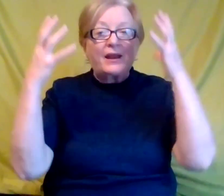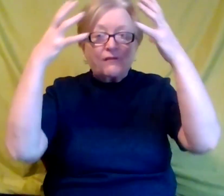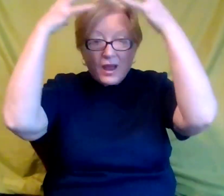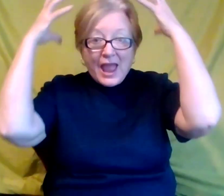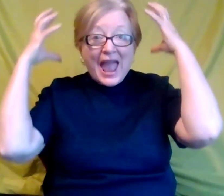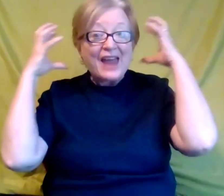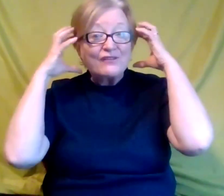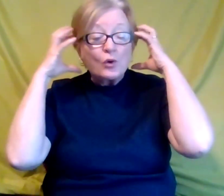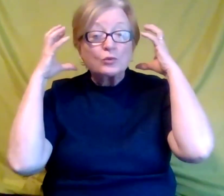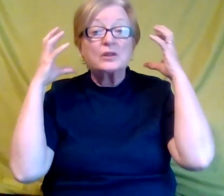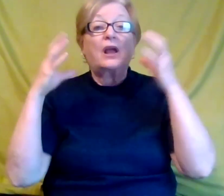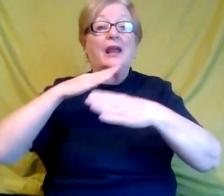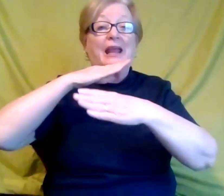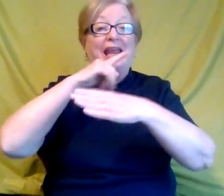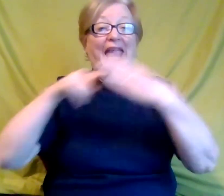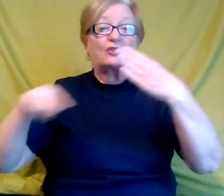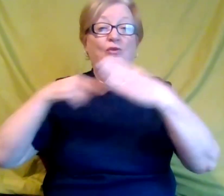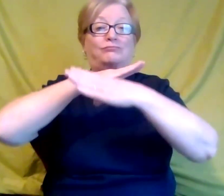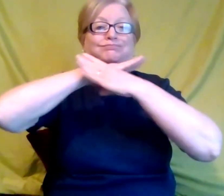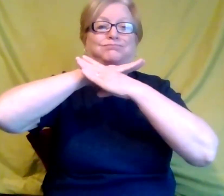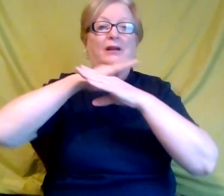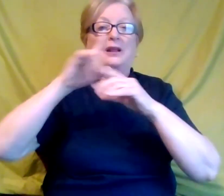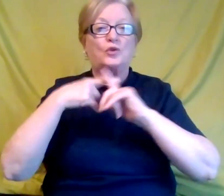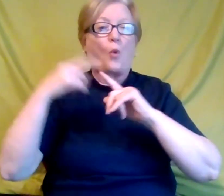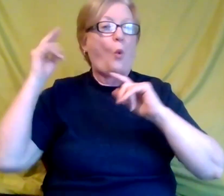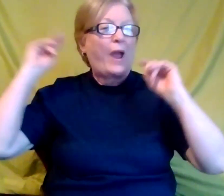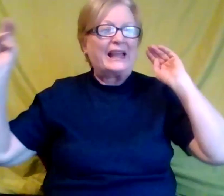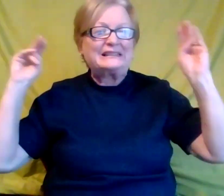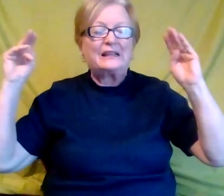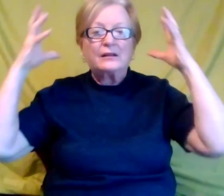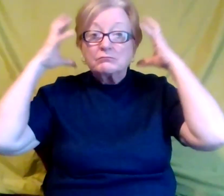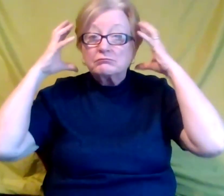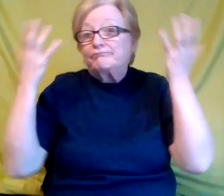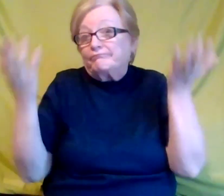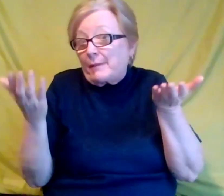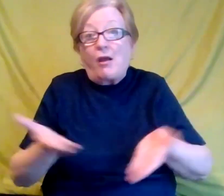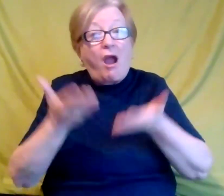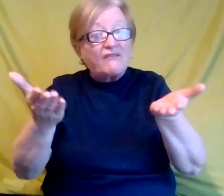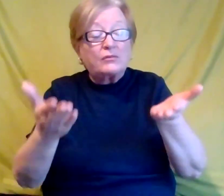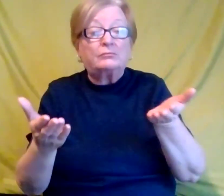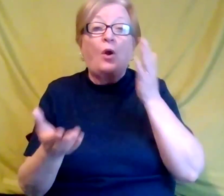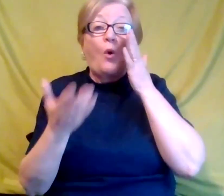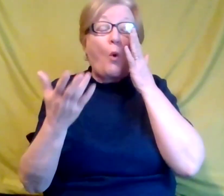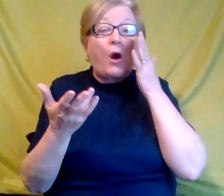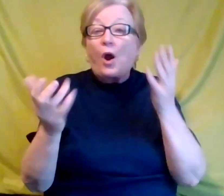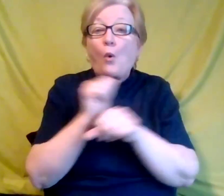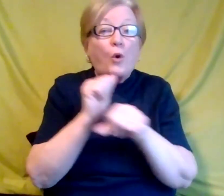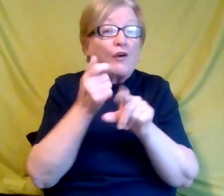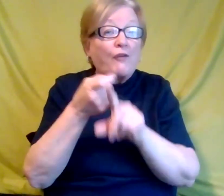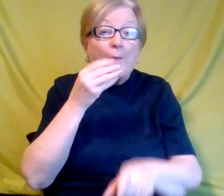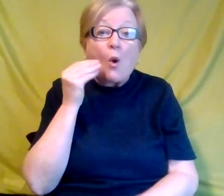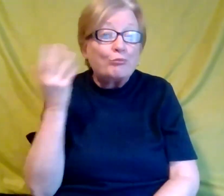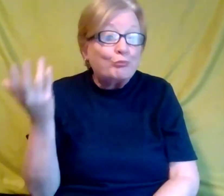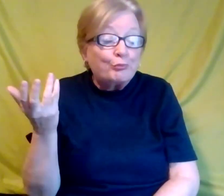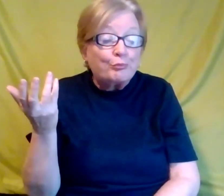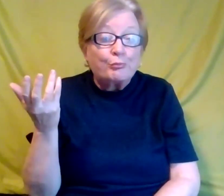distractions, or it, one of the accommodations could be, well, you know, working from home. And I